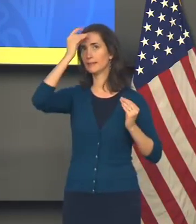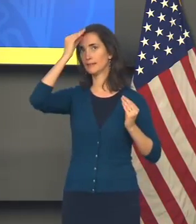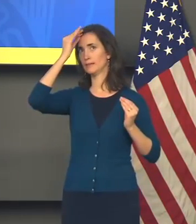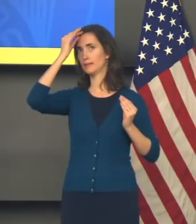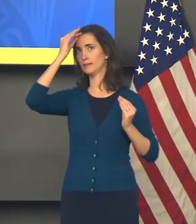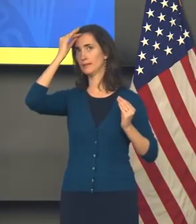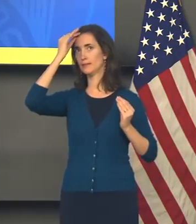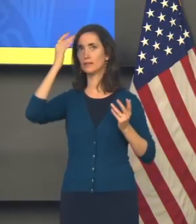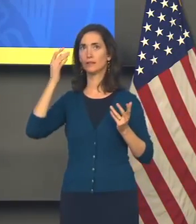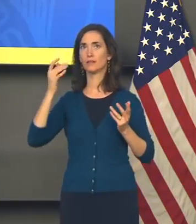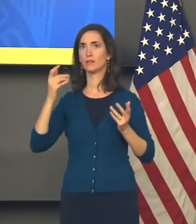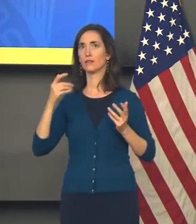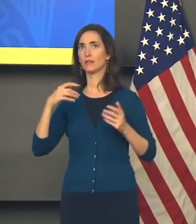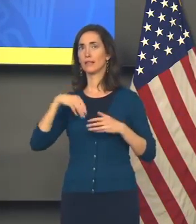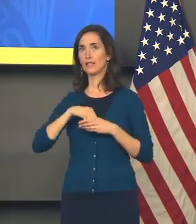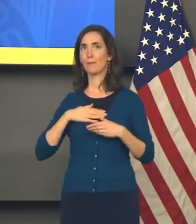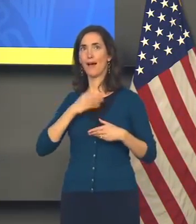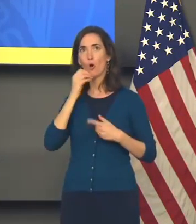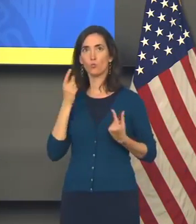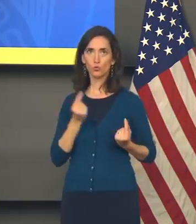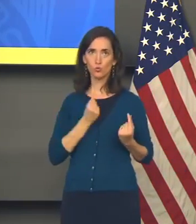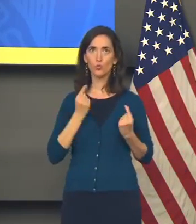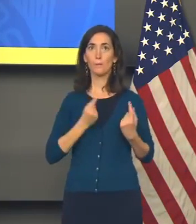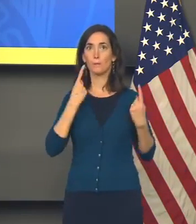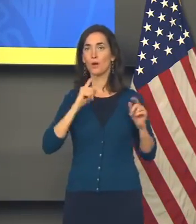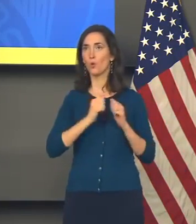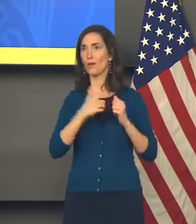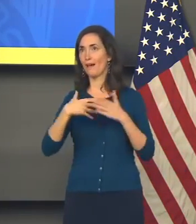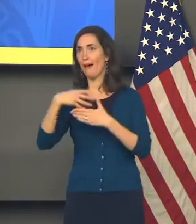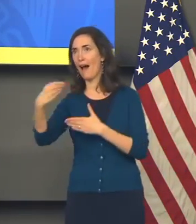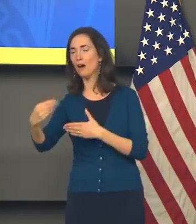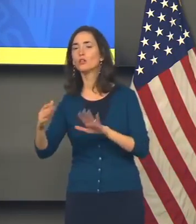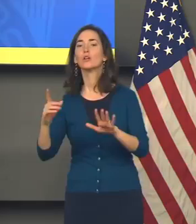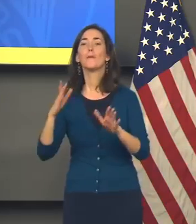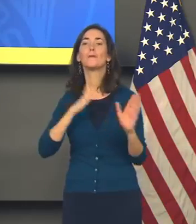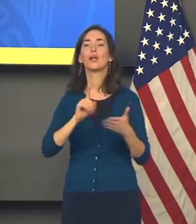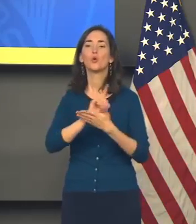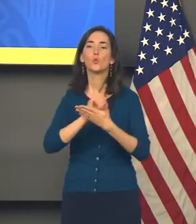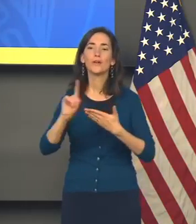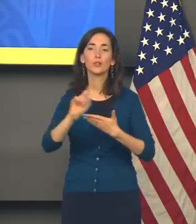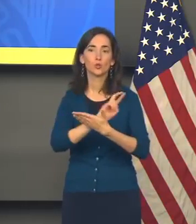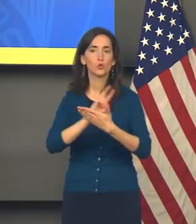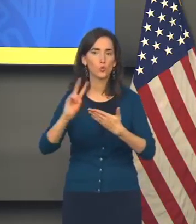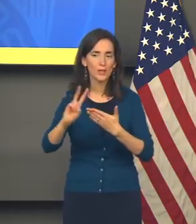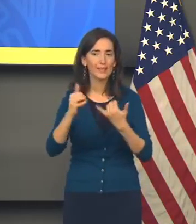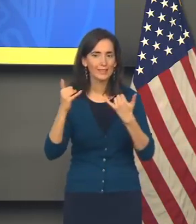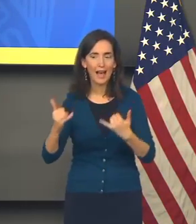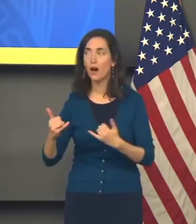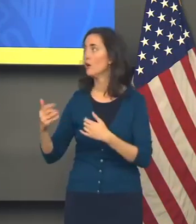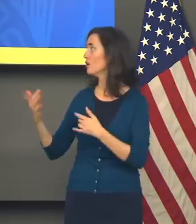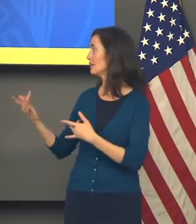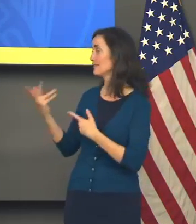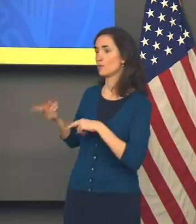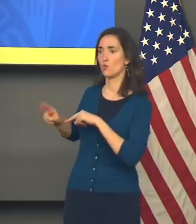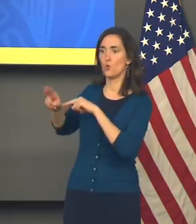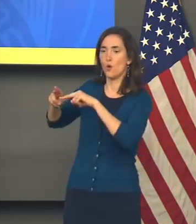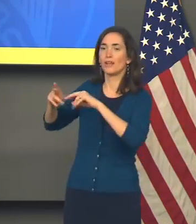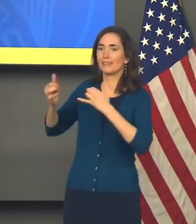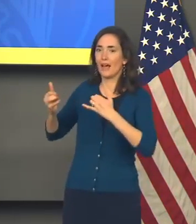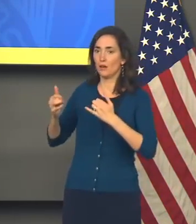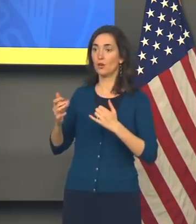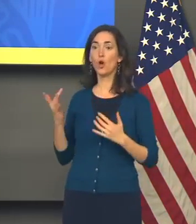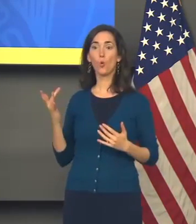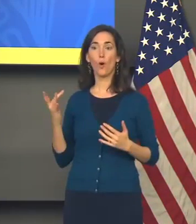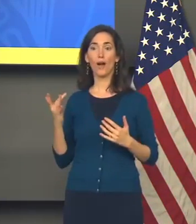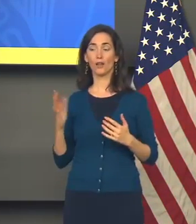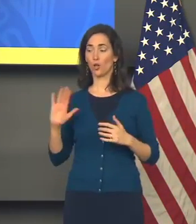what they can accomplish inside their home without going out for the next couple of weeks while we're in the surge. Because as you point out, their